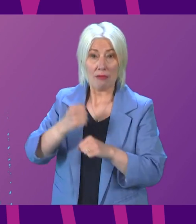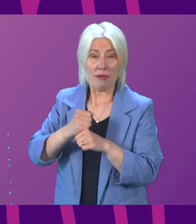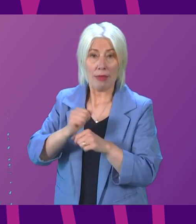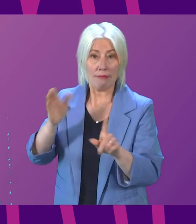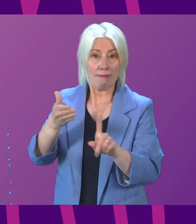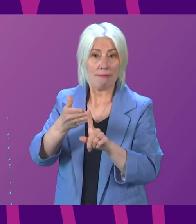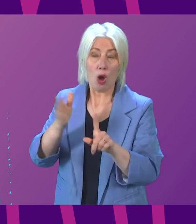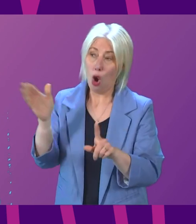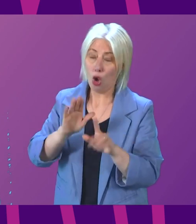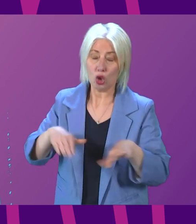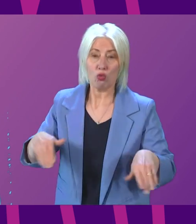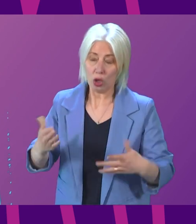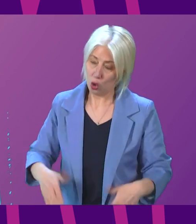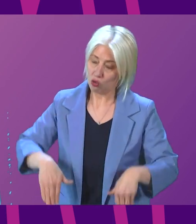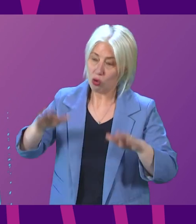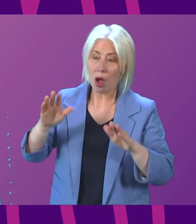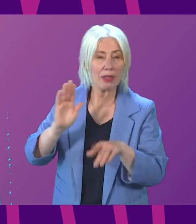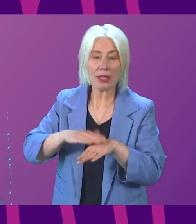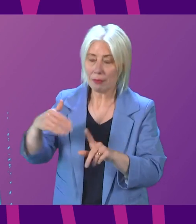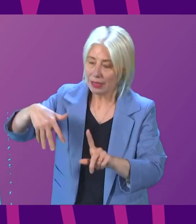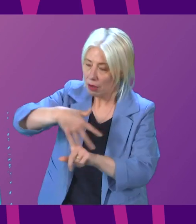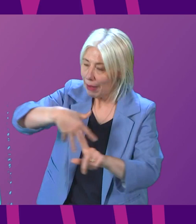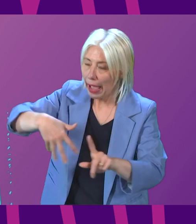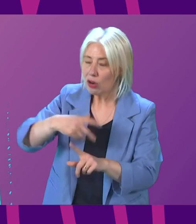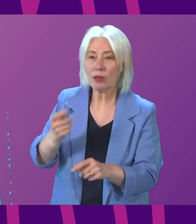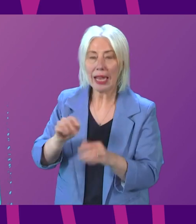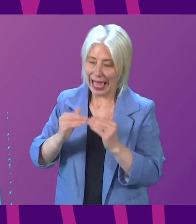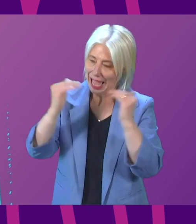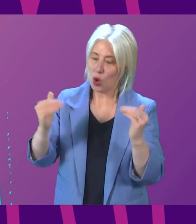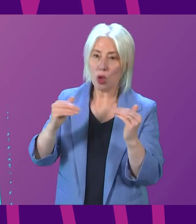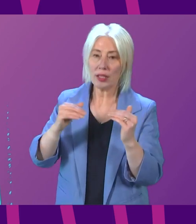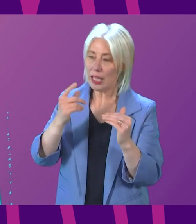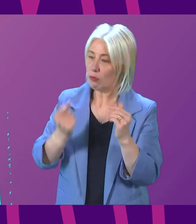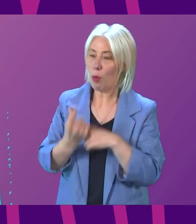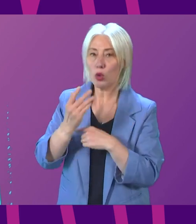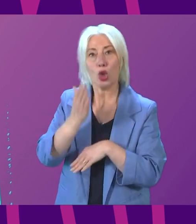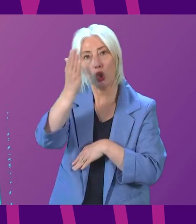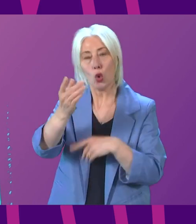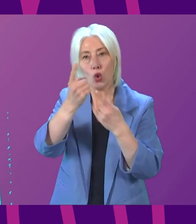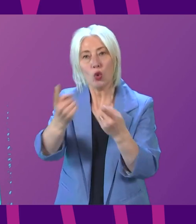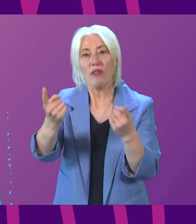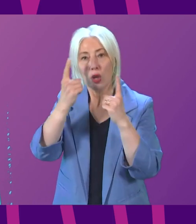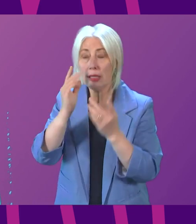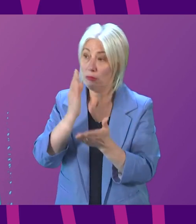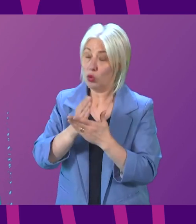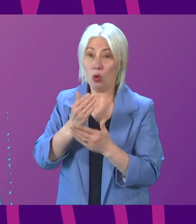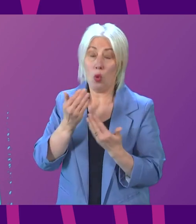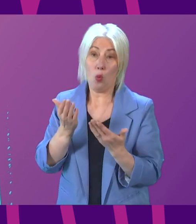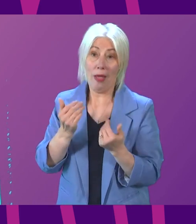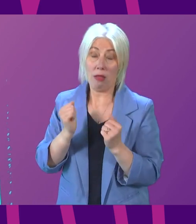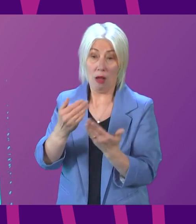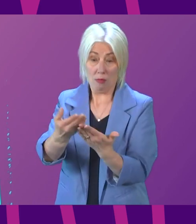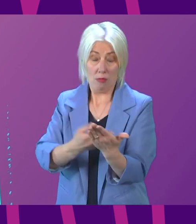every child growing up in Scotland, regardless of their background, should have an equal chance of going to university. So I very much welcome Sir Peter Scott's